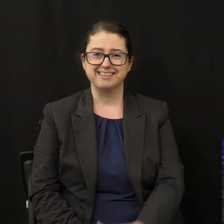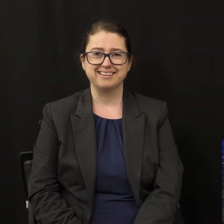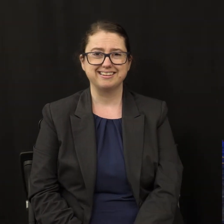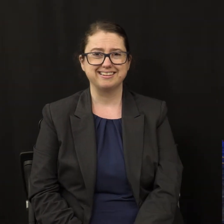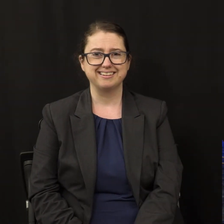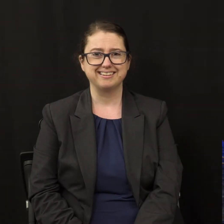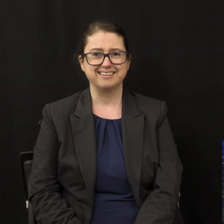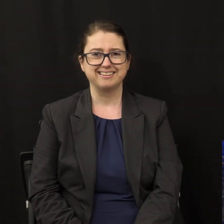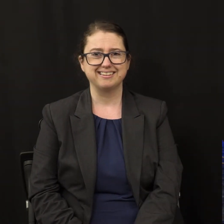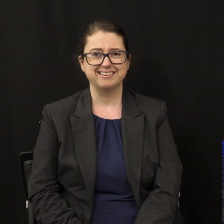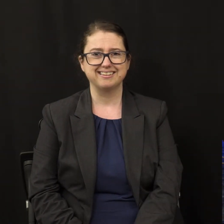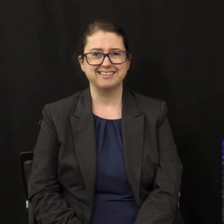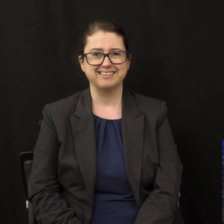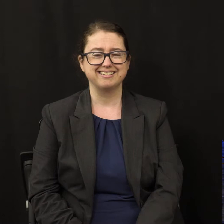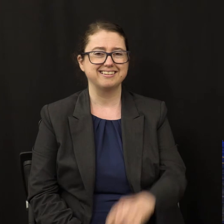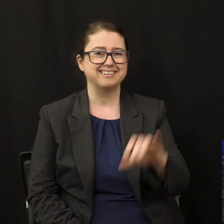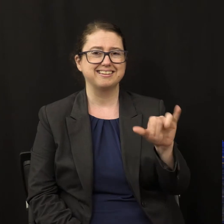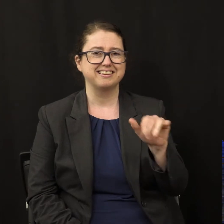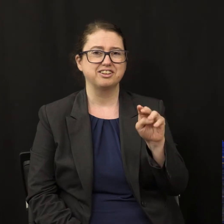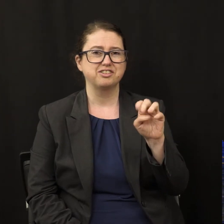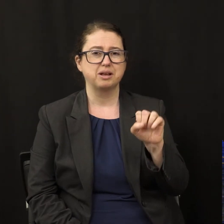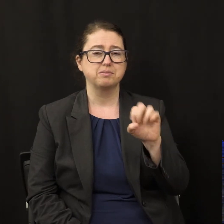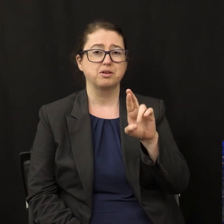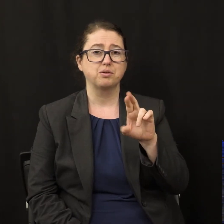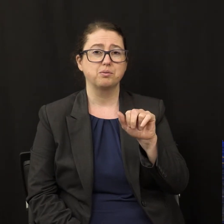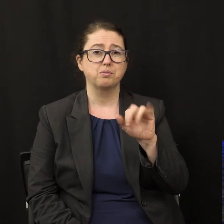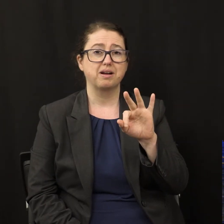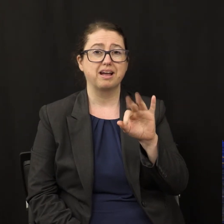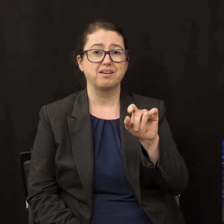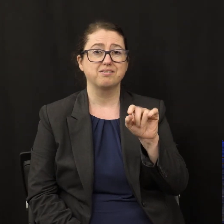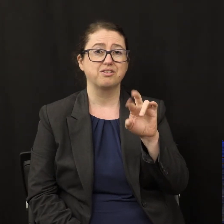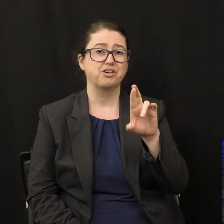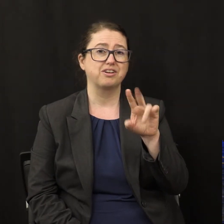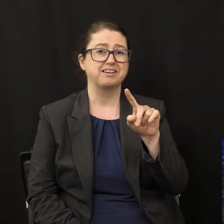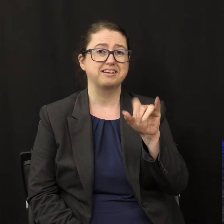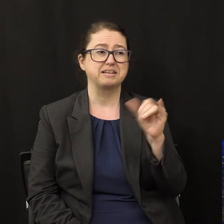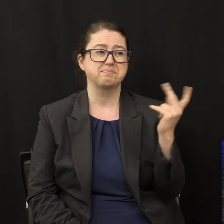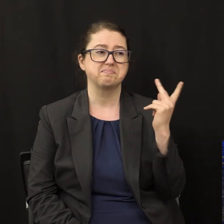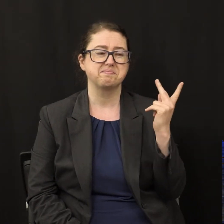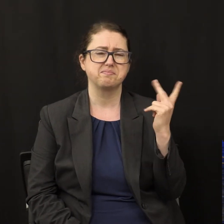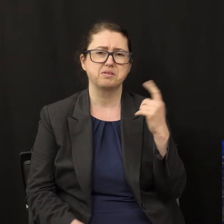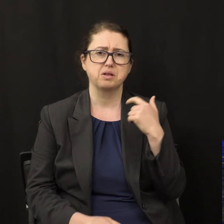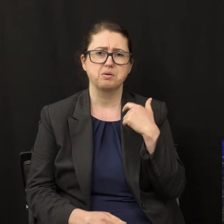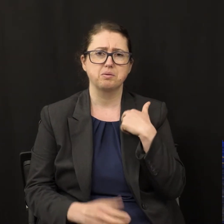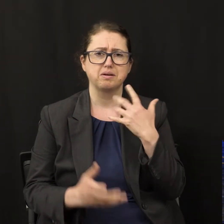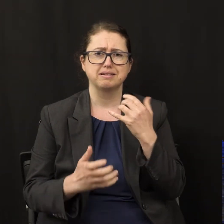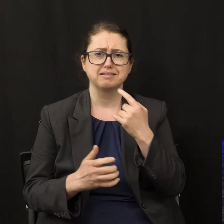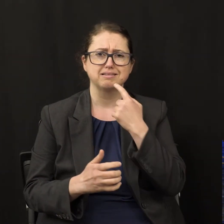Along with James Rafferty, I want to say that it's a real blessing to have real people out there.